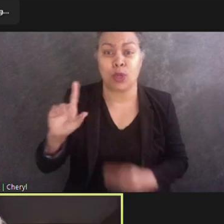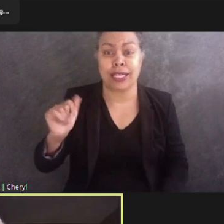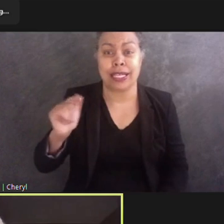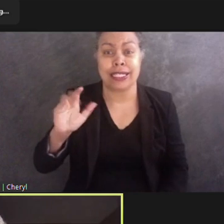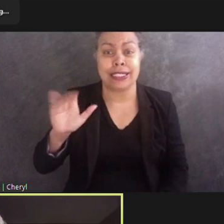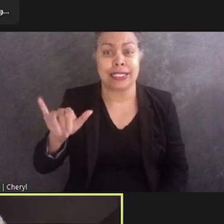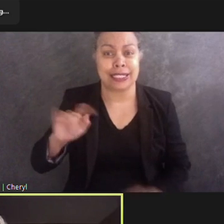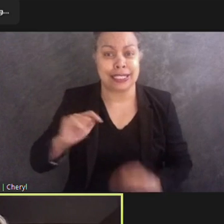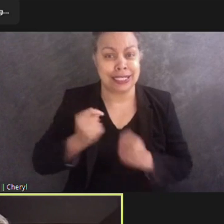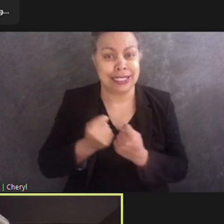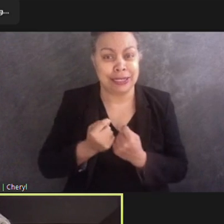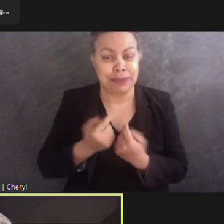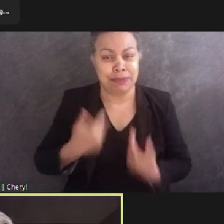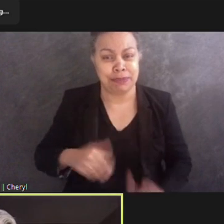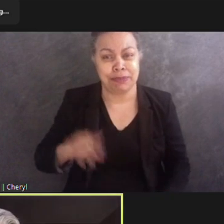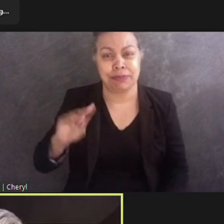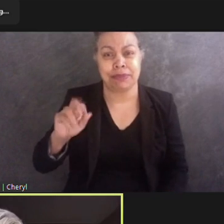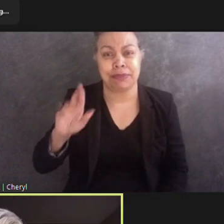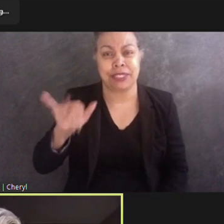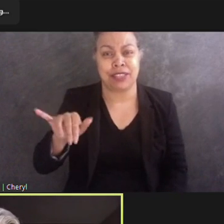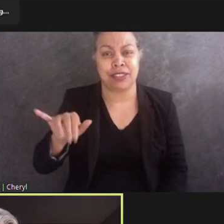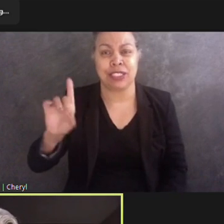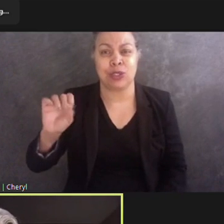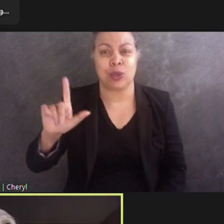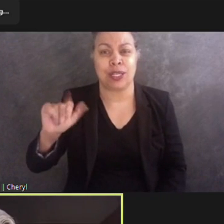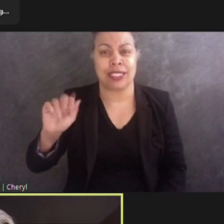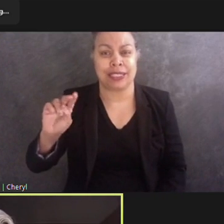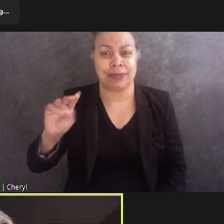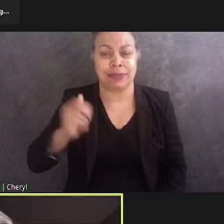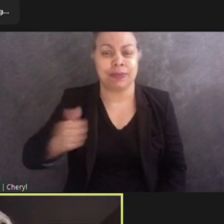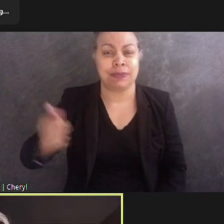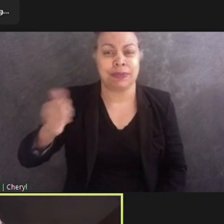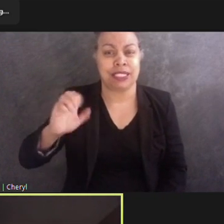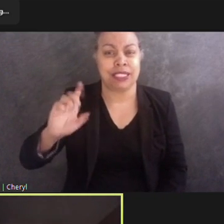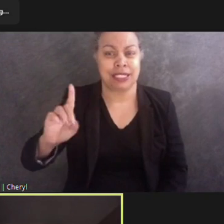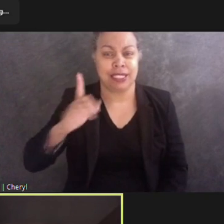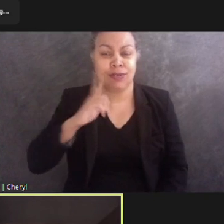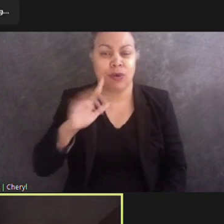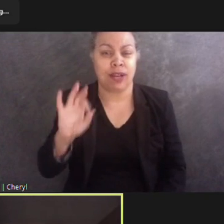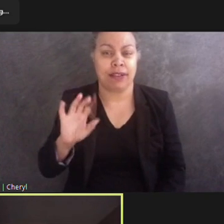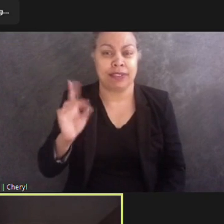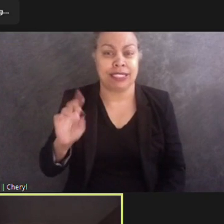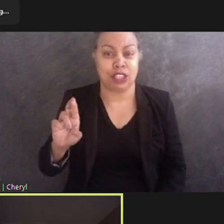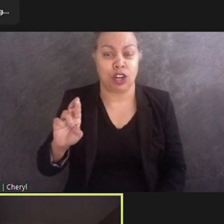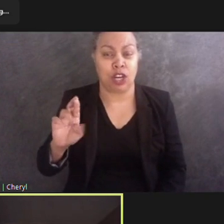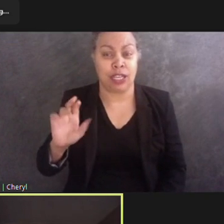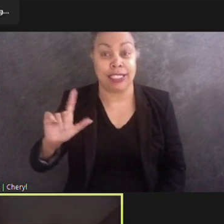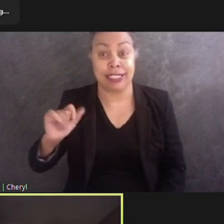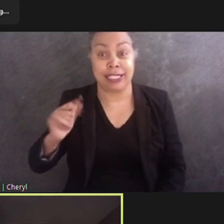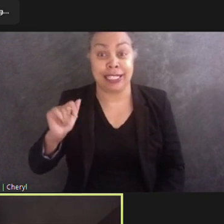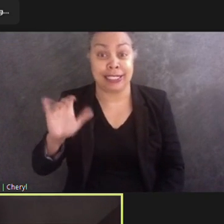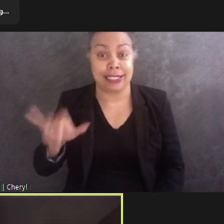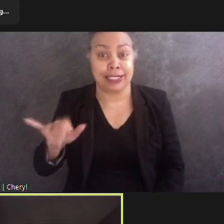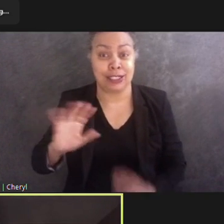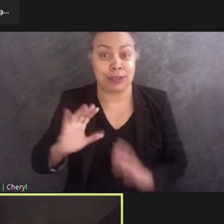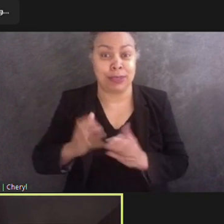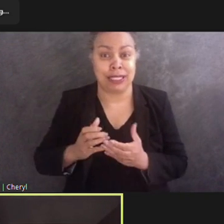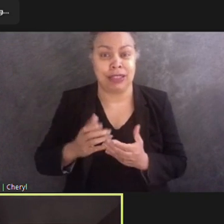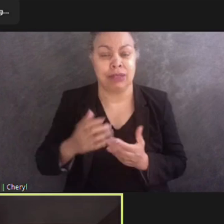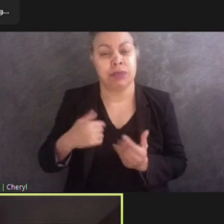Dolan, executive director of the FDR Memorial Legacy Committee and I'm one of the co-founders along with Jane DeLand and Jim